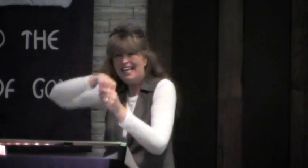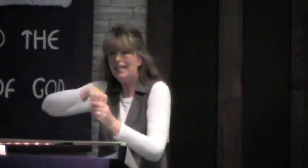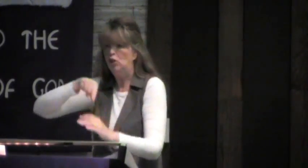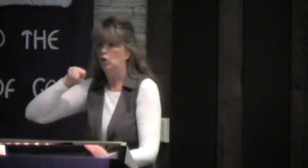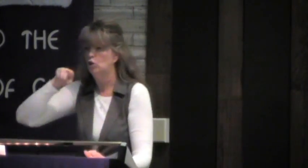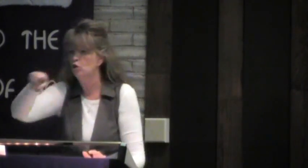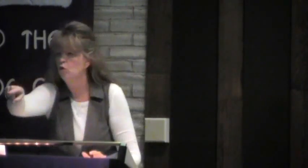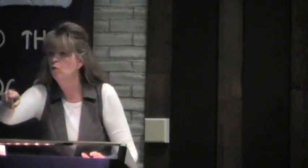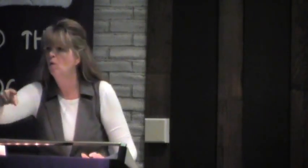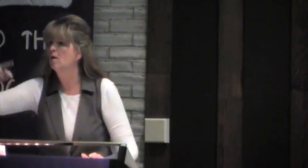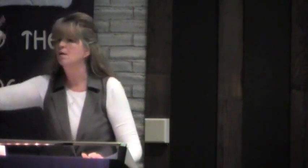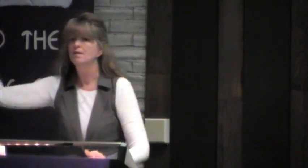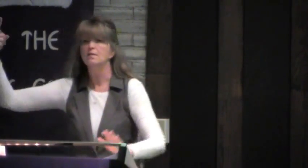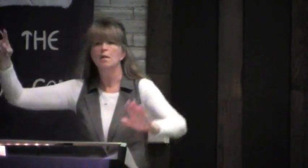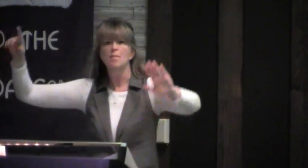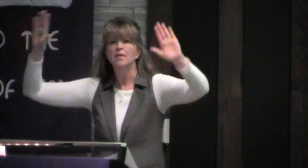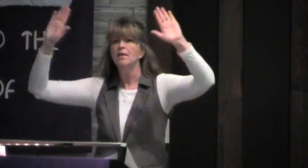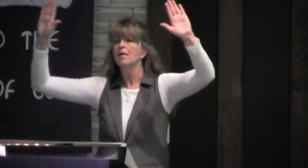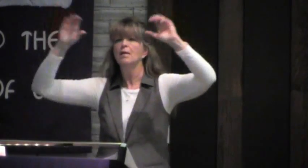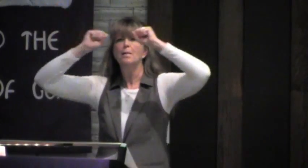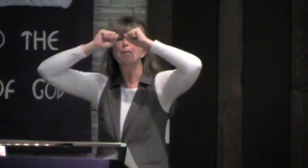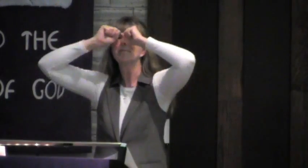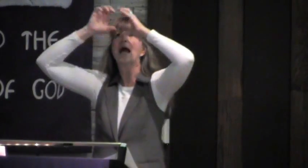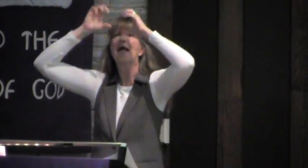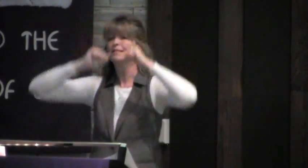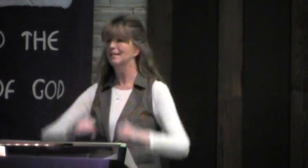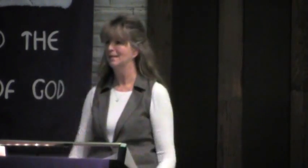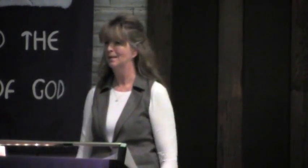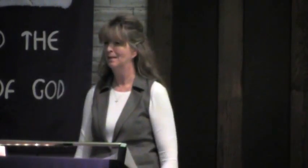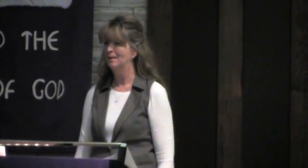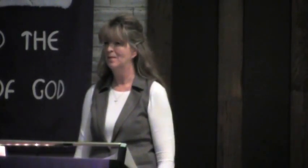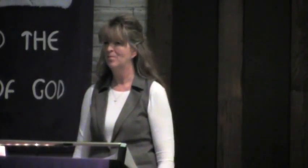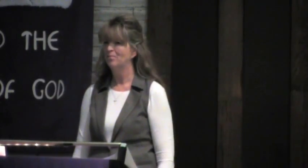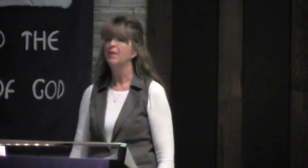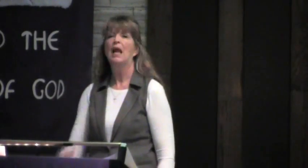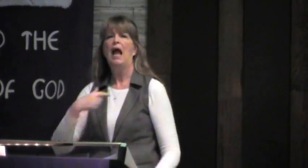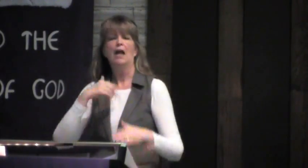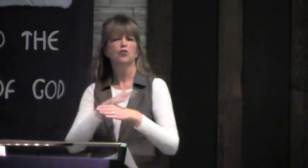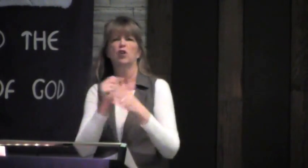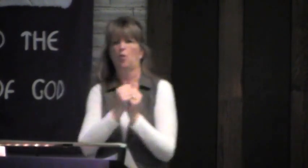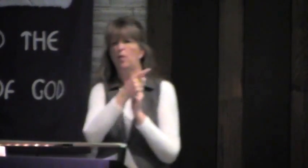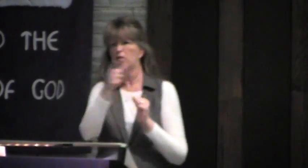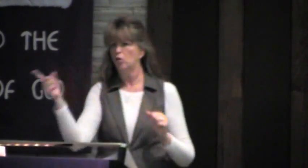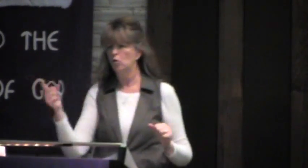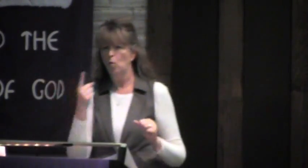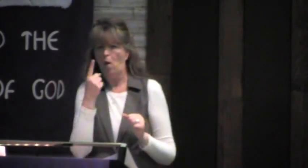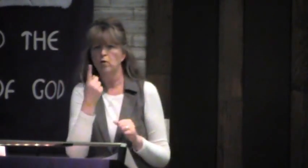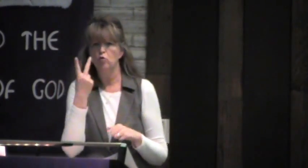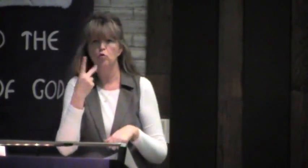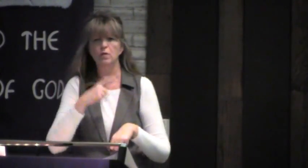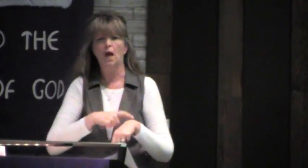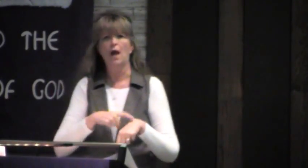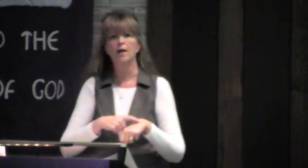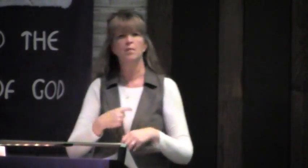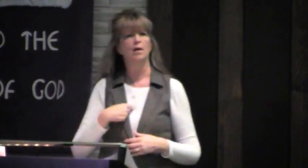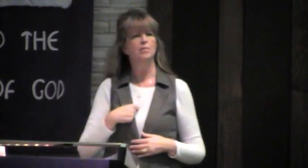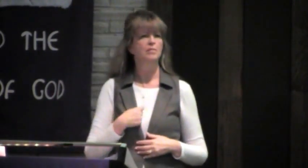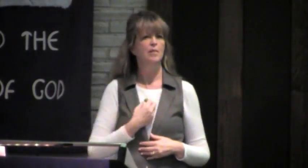and create within you something magnificent and amazing. I have to share with you a